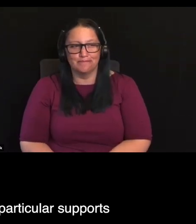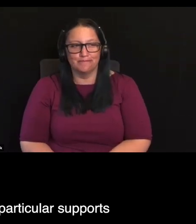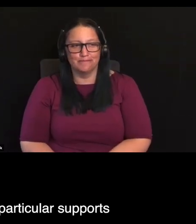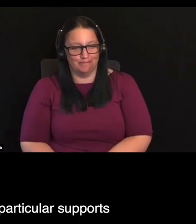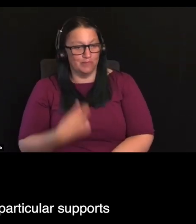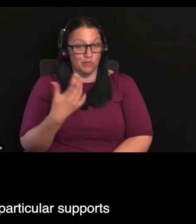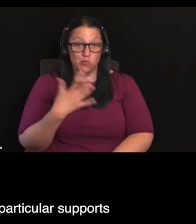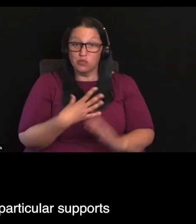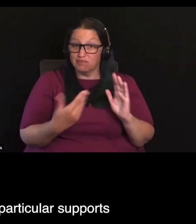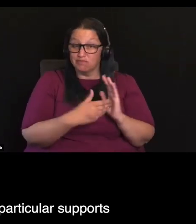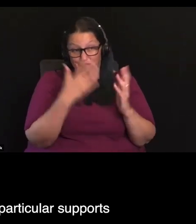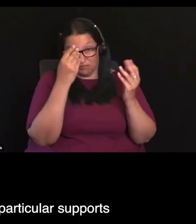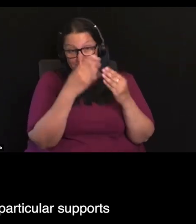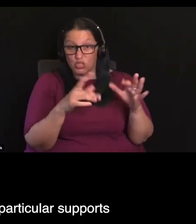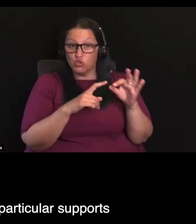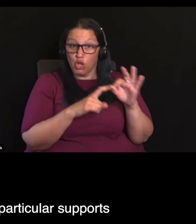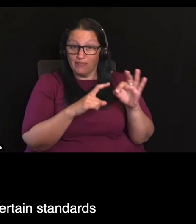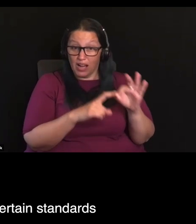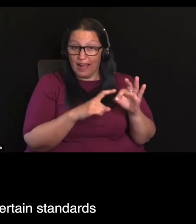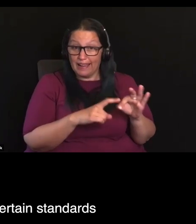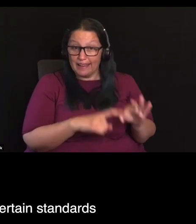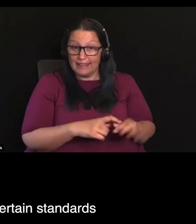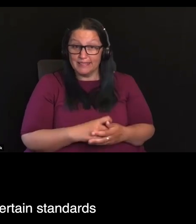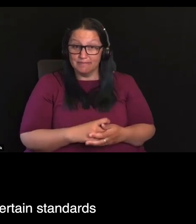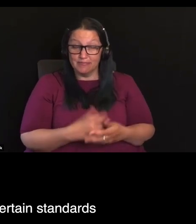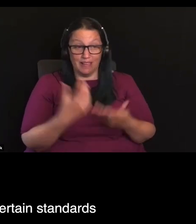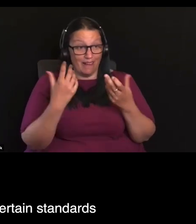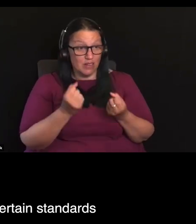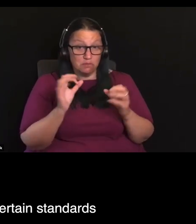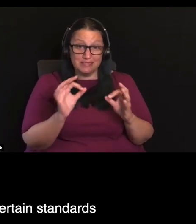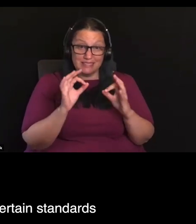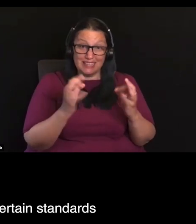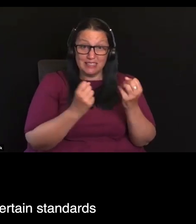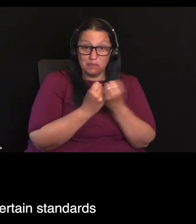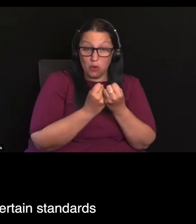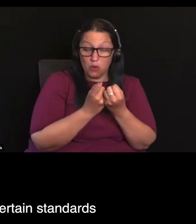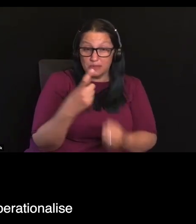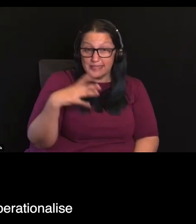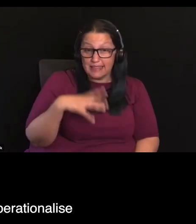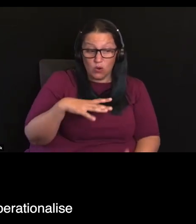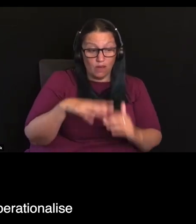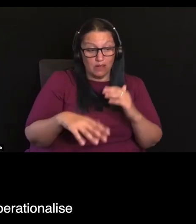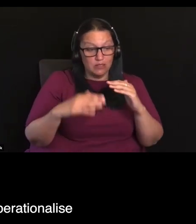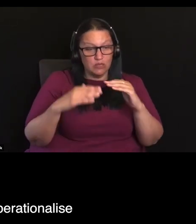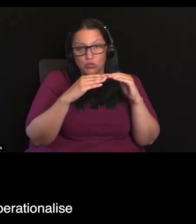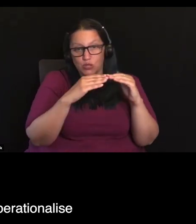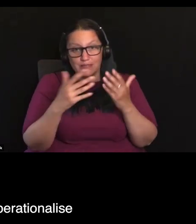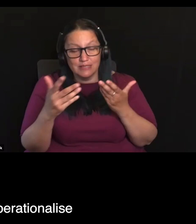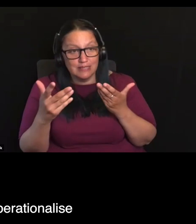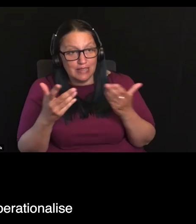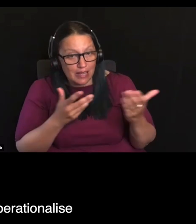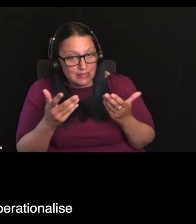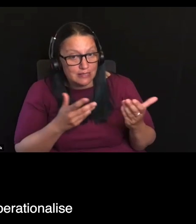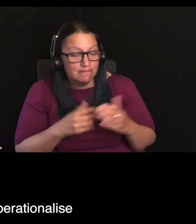are absolutely asking if there's particular supports you think you need around certain standards and how to